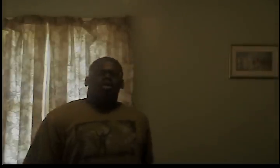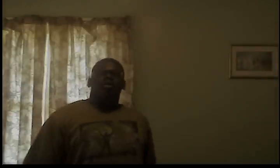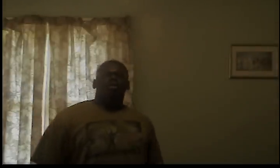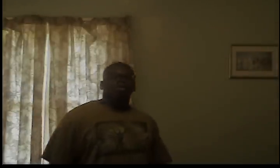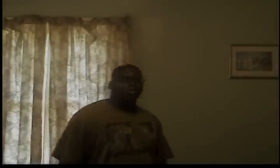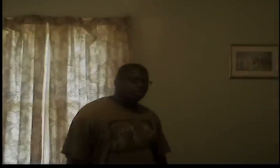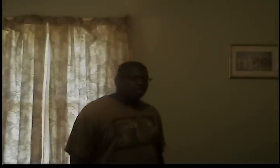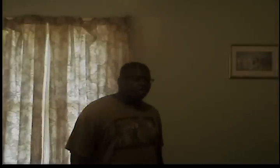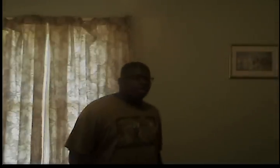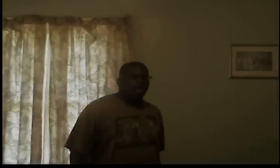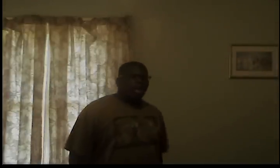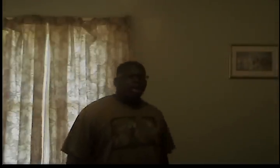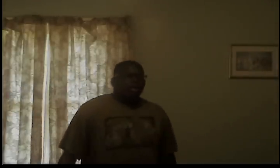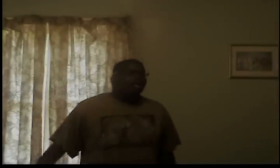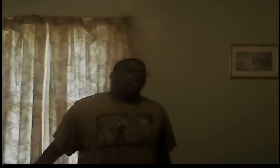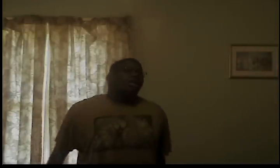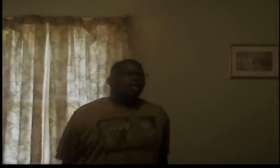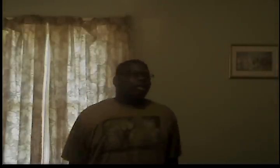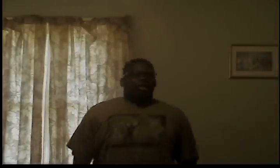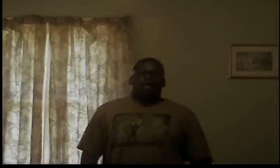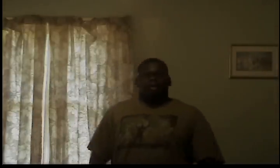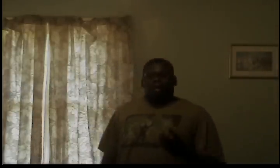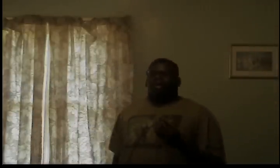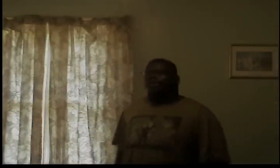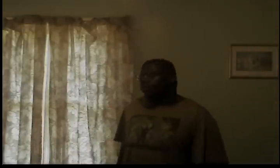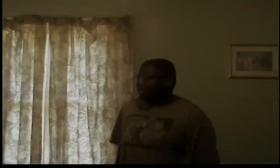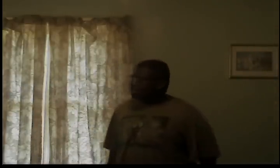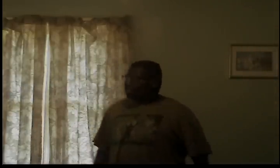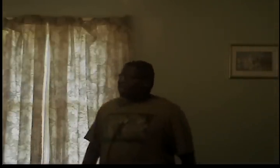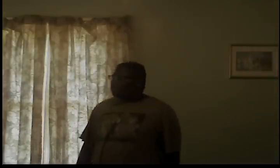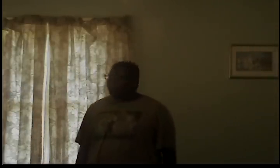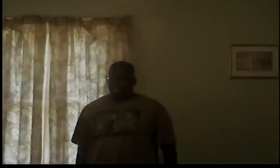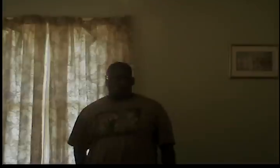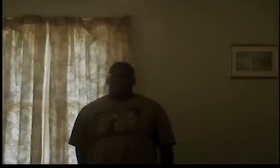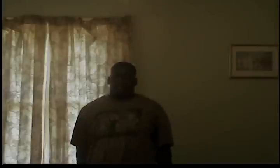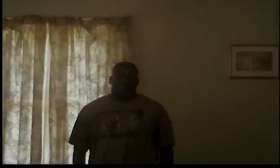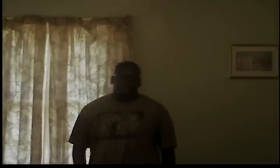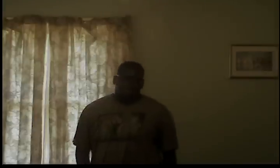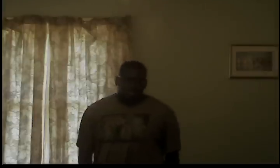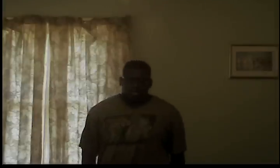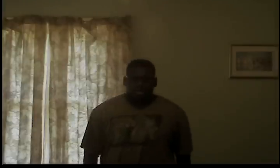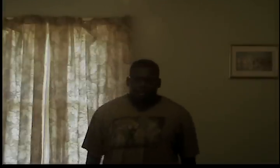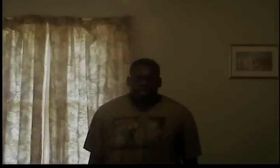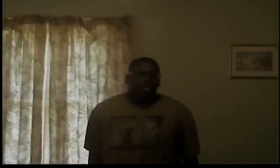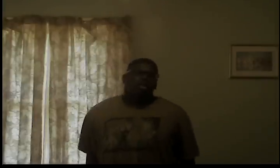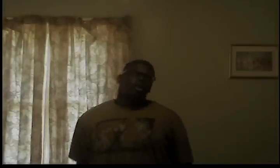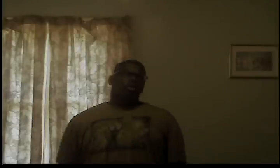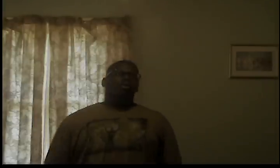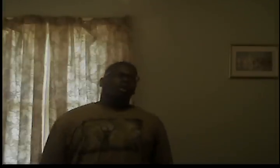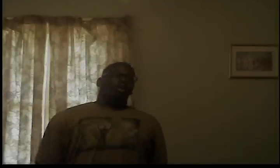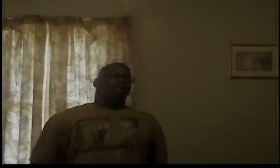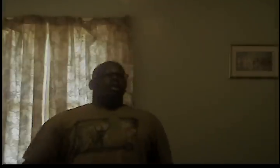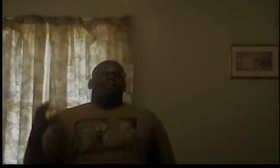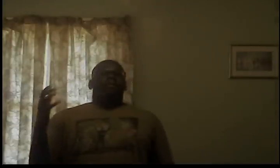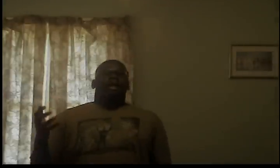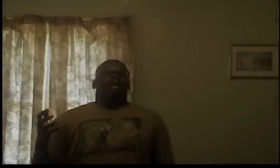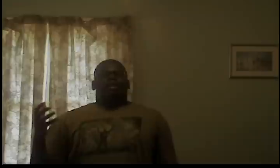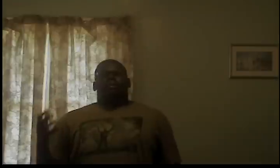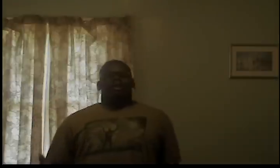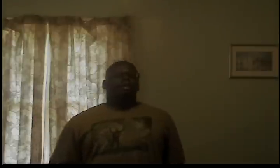schools how and the thing about your friend who got his rap but anyway just doesn't make dude it's free expression